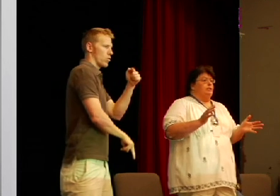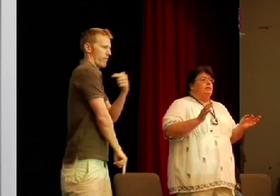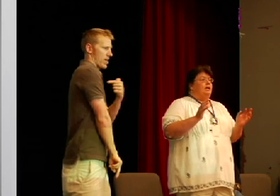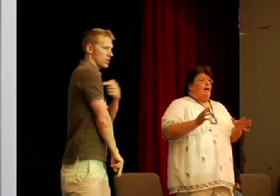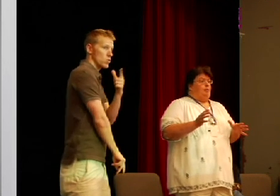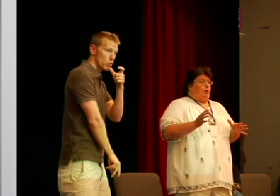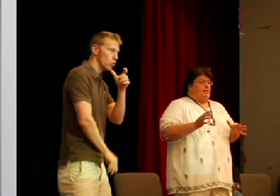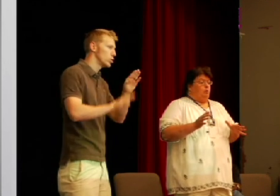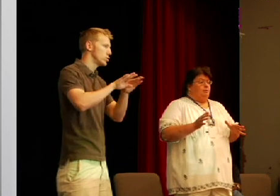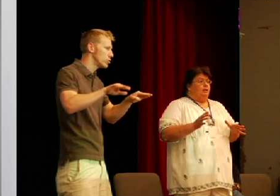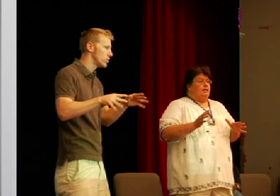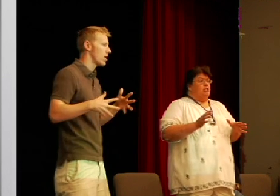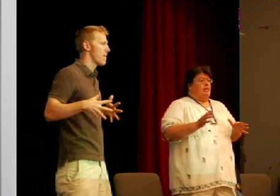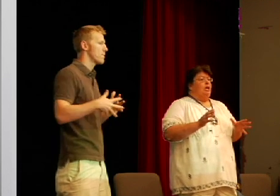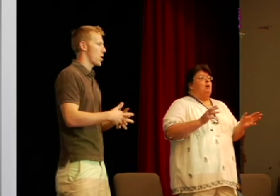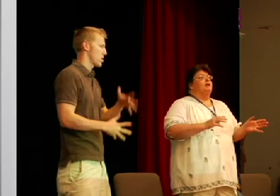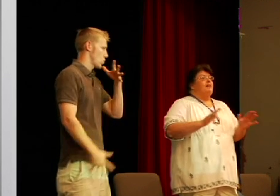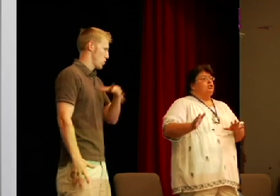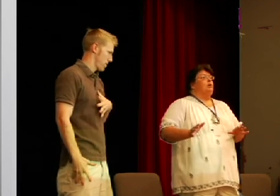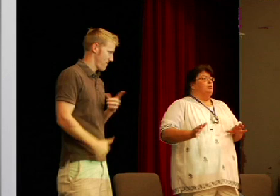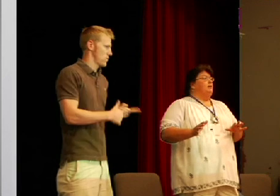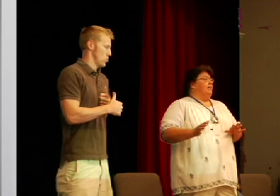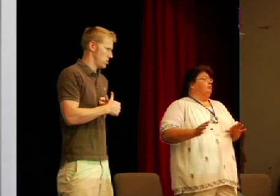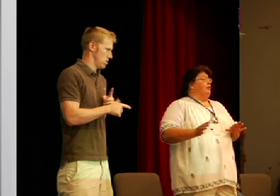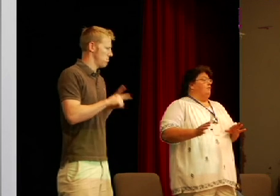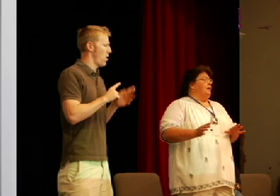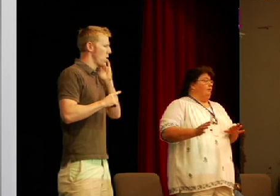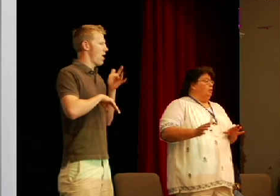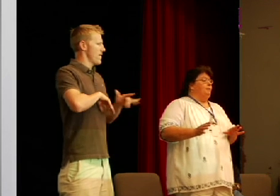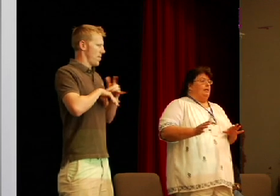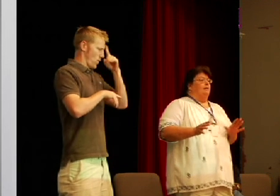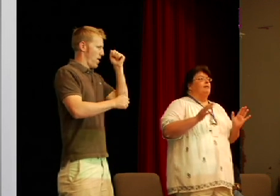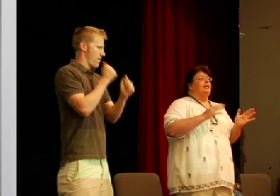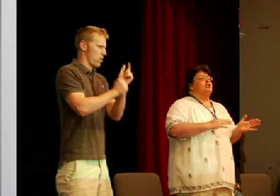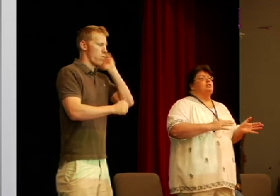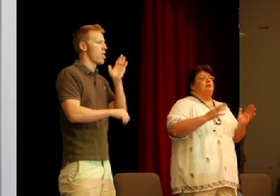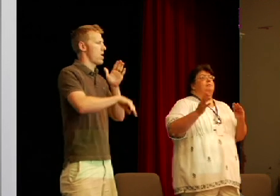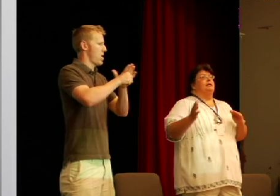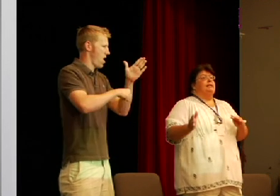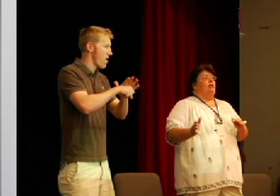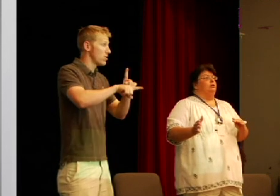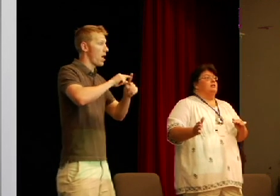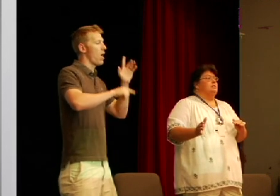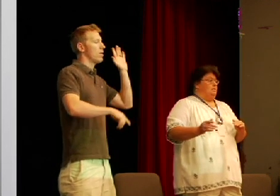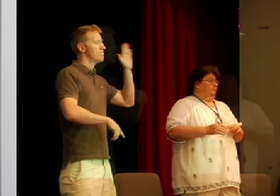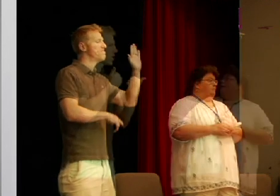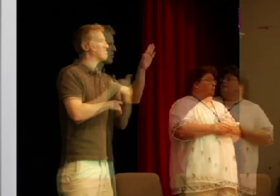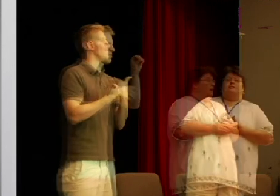and pregnant women initially but eventually it will be available for everybody there will be enough it just may be later in the season about this